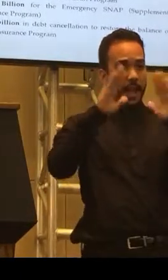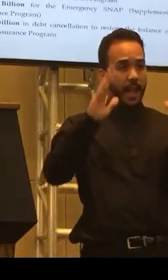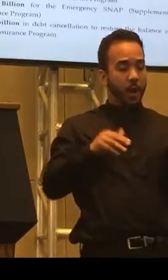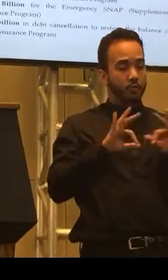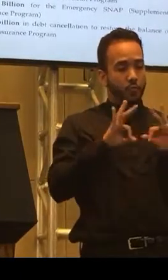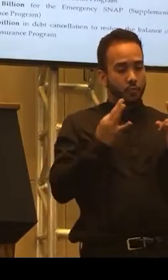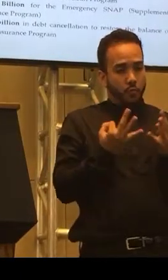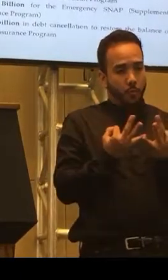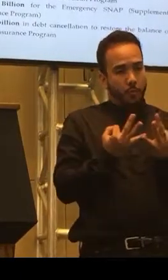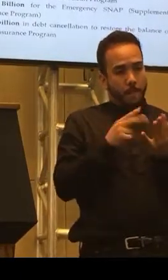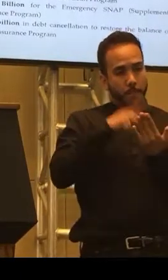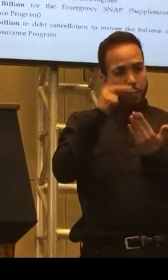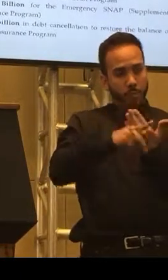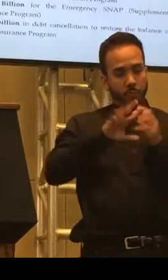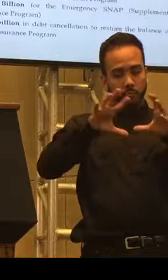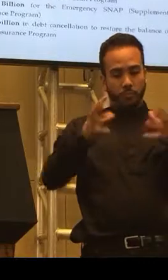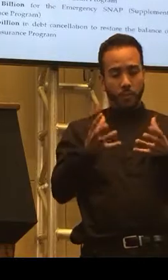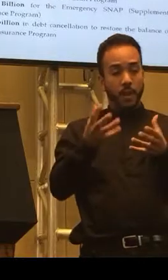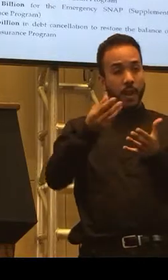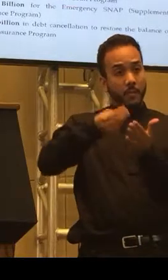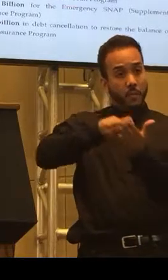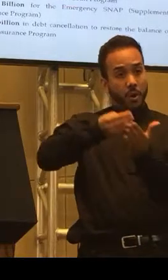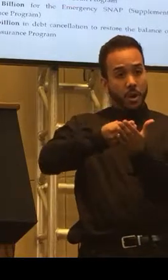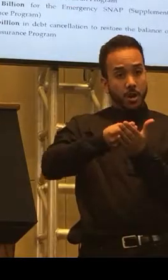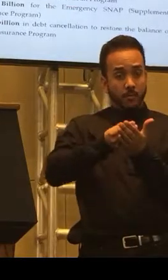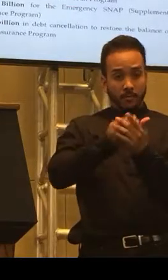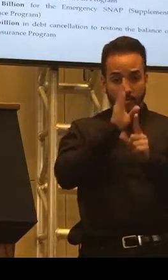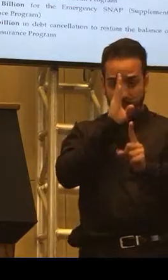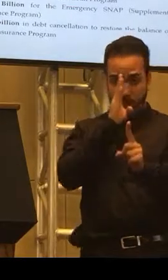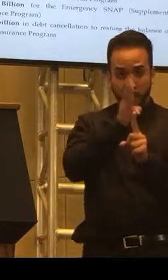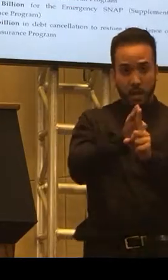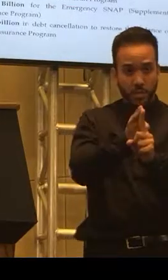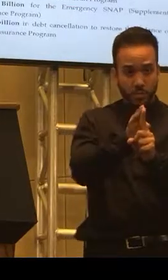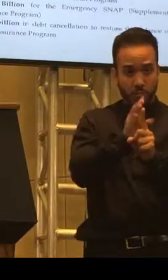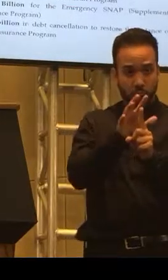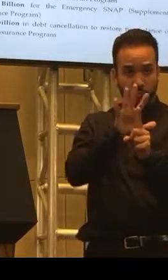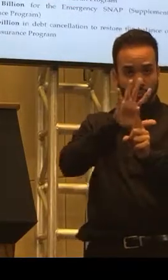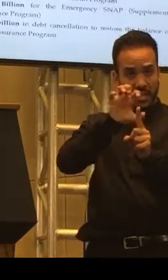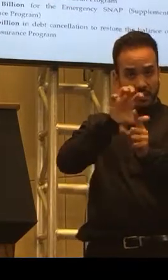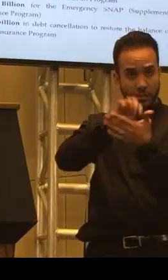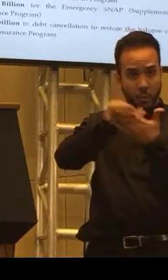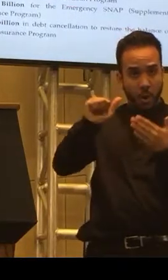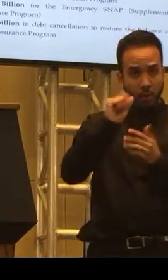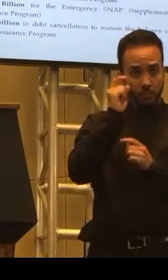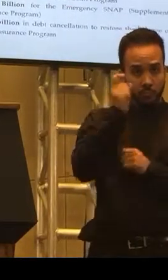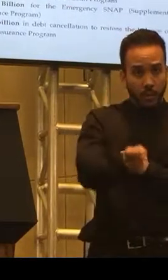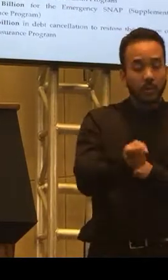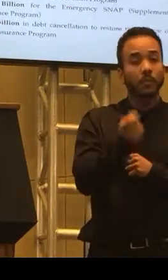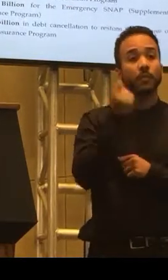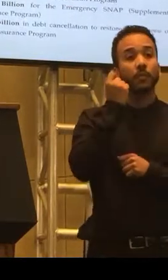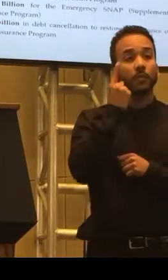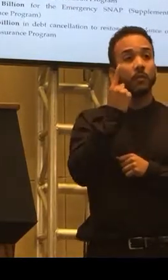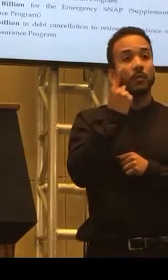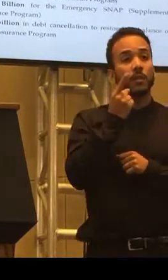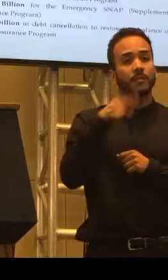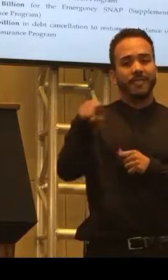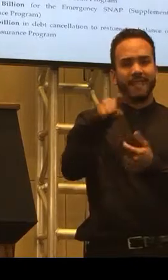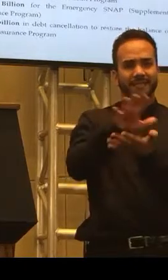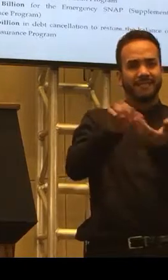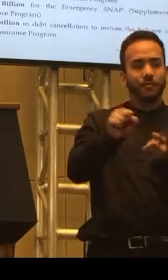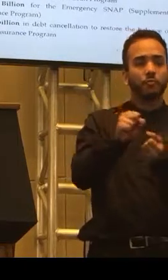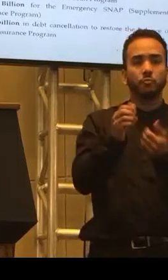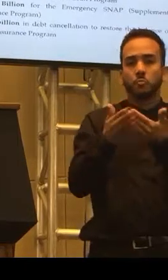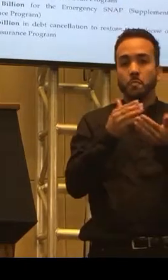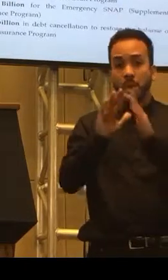program, and that's the assistance that we give directly to individuals who have received damage from the storm, whether they're renters or they're